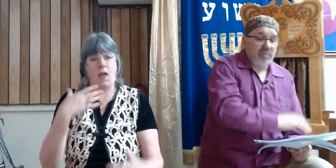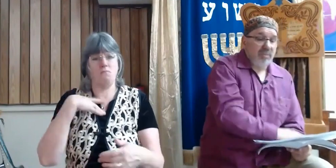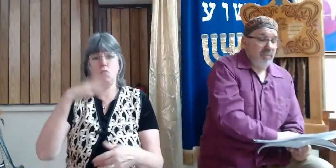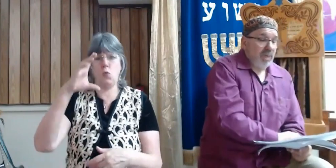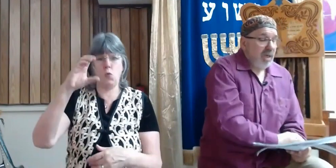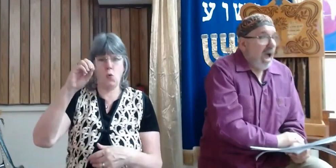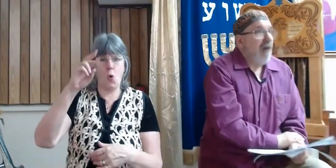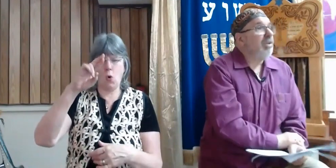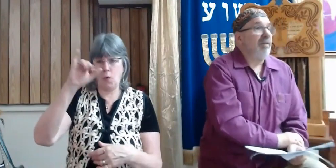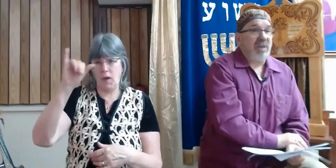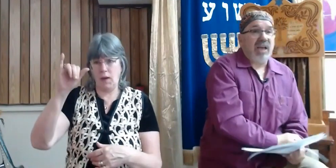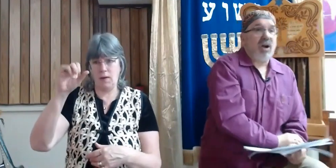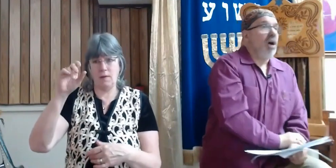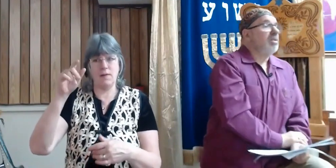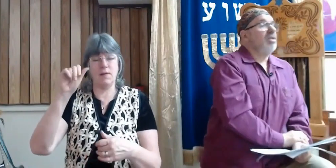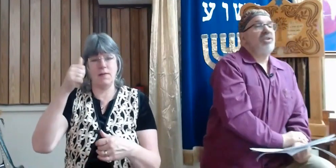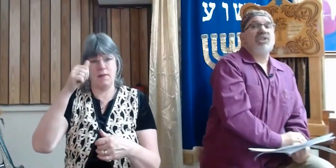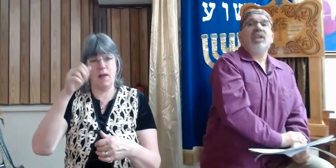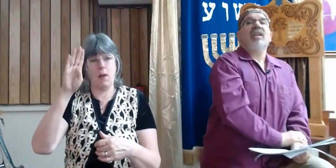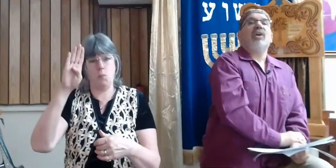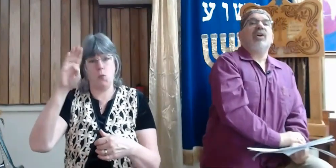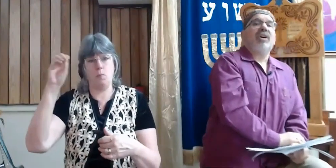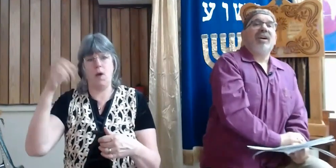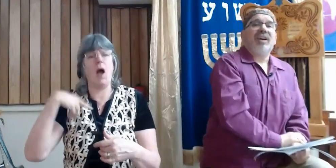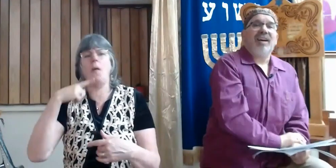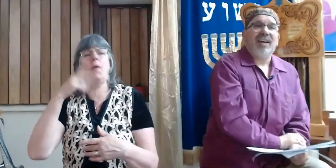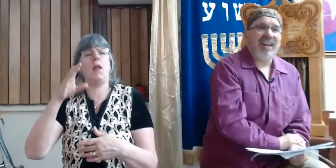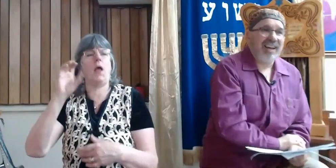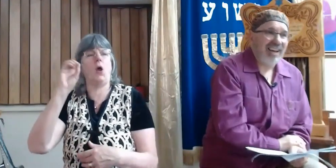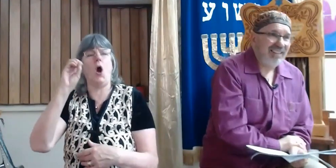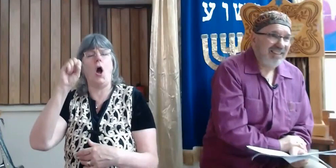Boom. I would have been like Oscar Schindler.